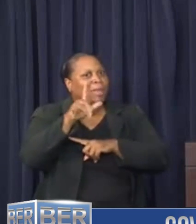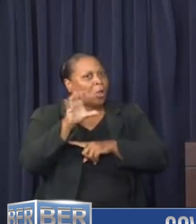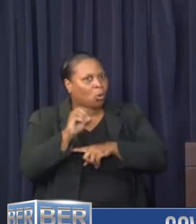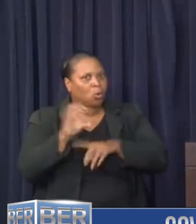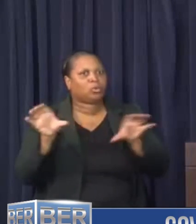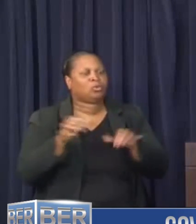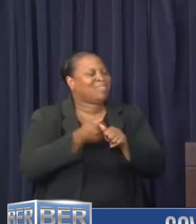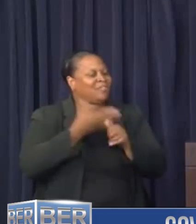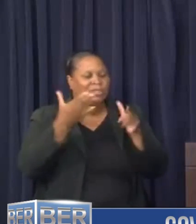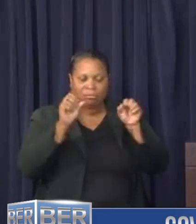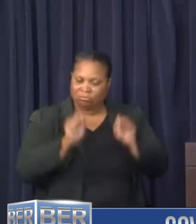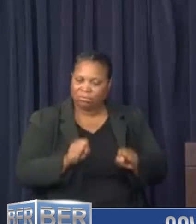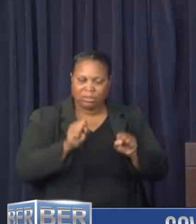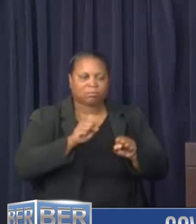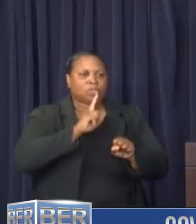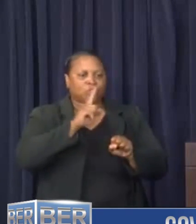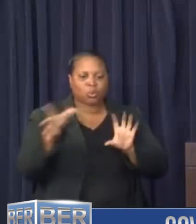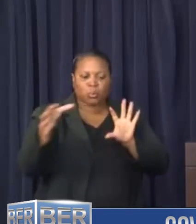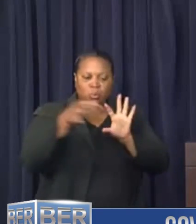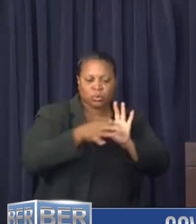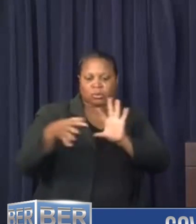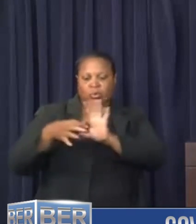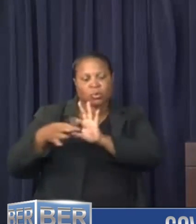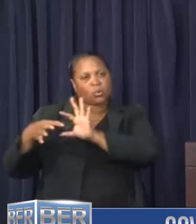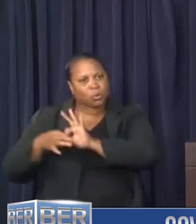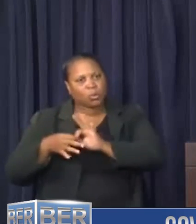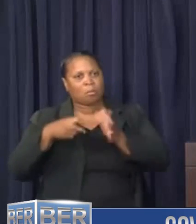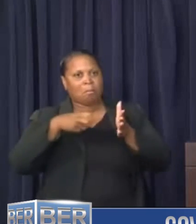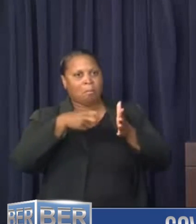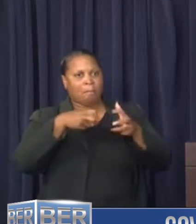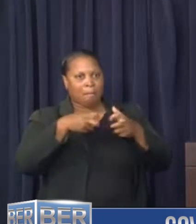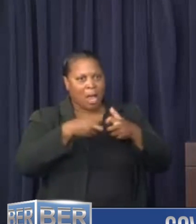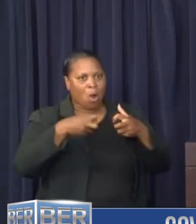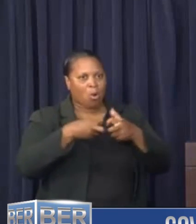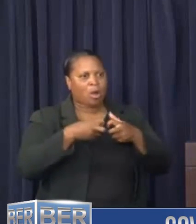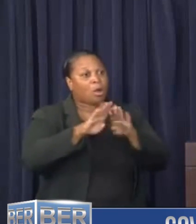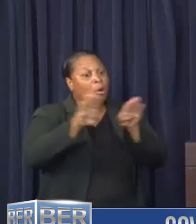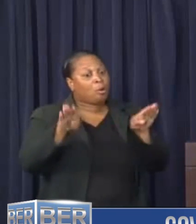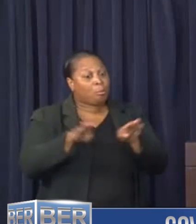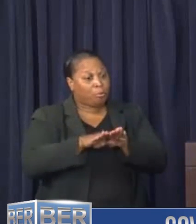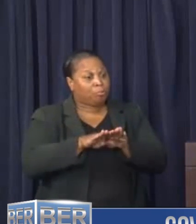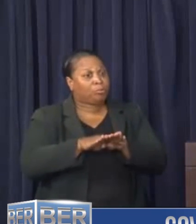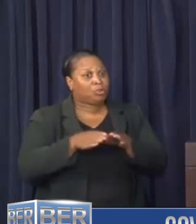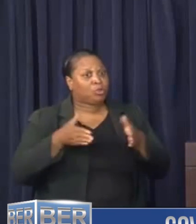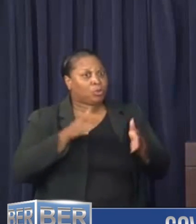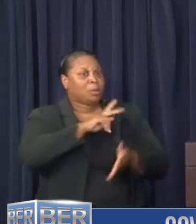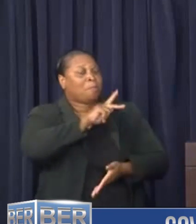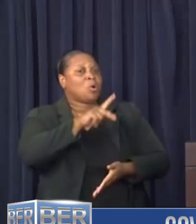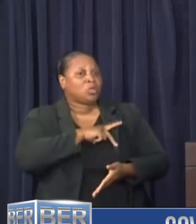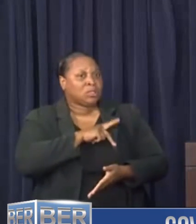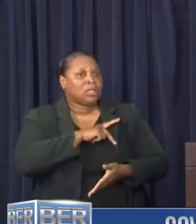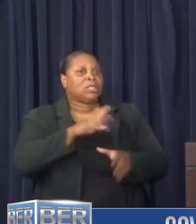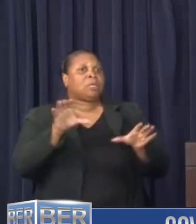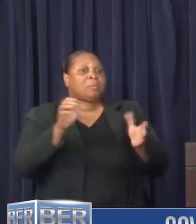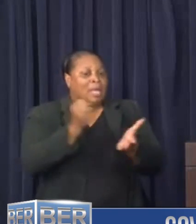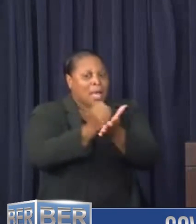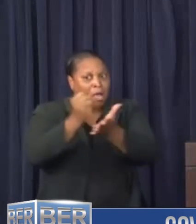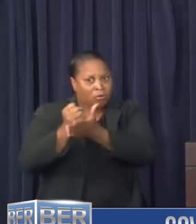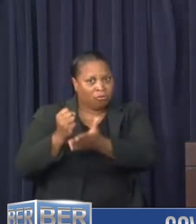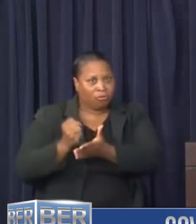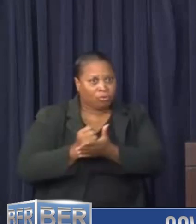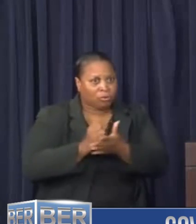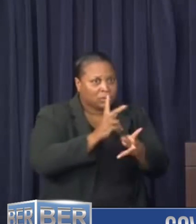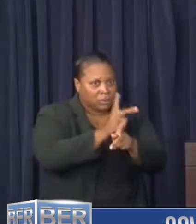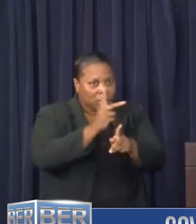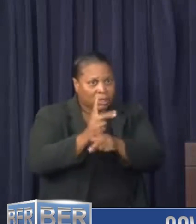to make sure the lights are getting turned on in a timely fashion. The Bermudian way is to be helpful to others, look out for your neighbors to make sure